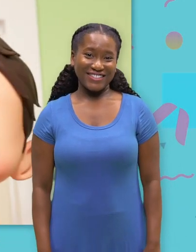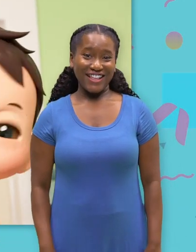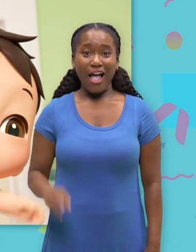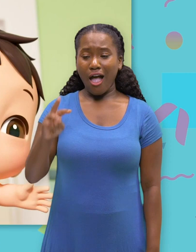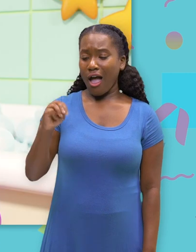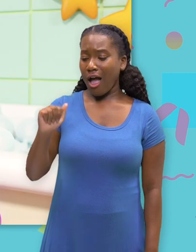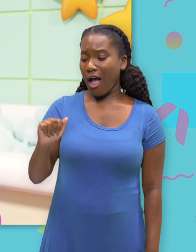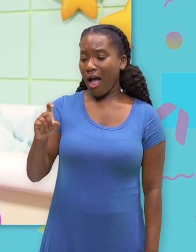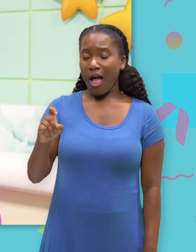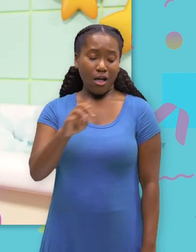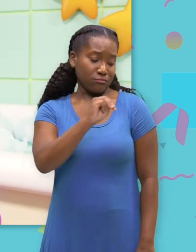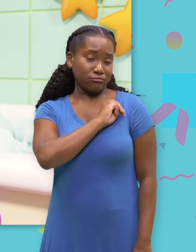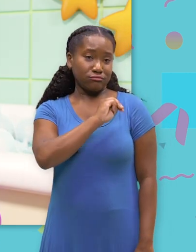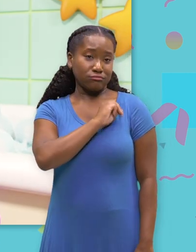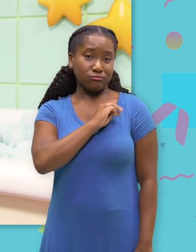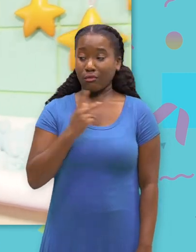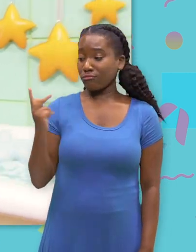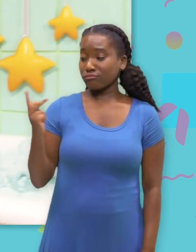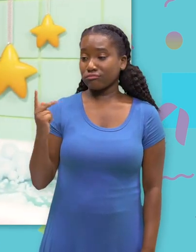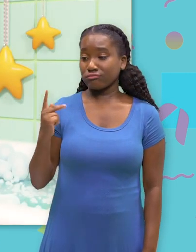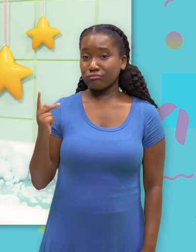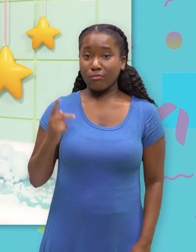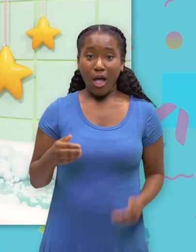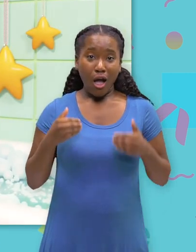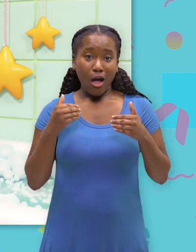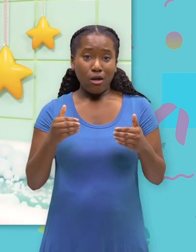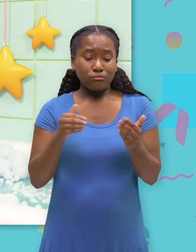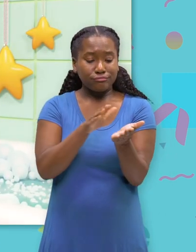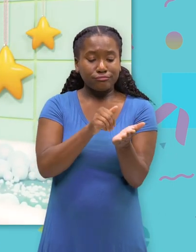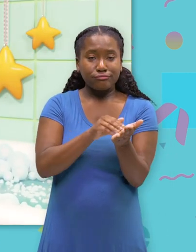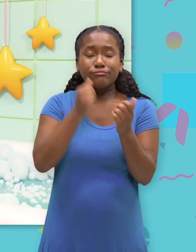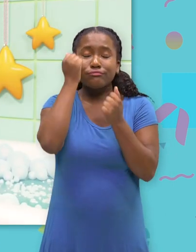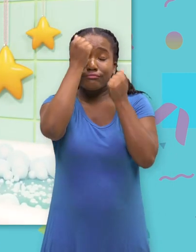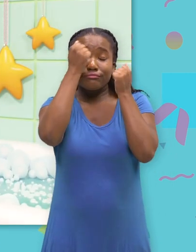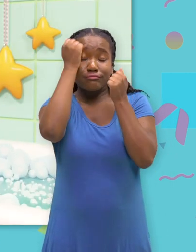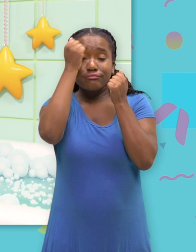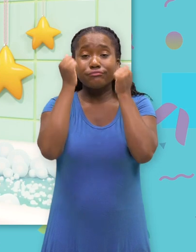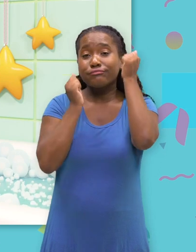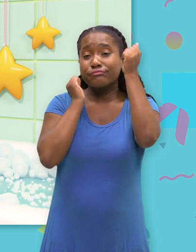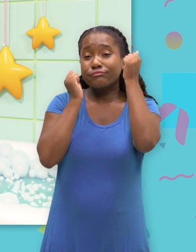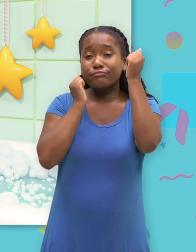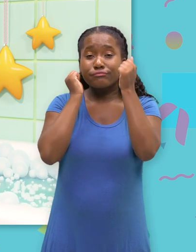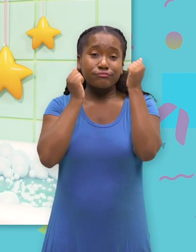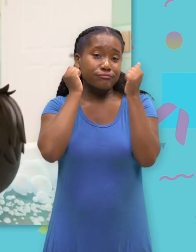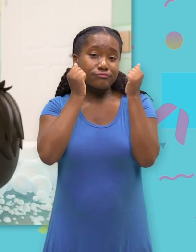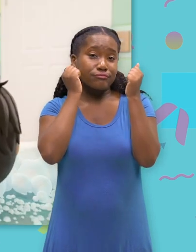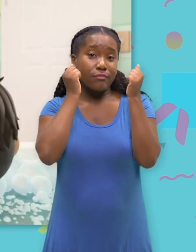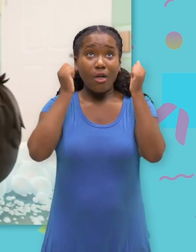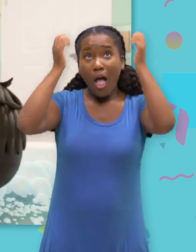Max, let's wash, wash your face Let's wash, wash,